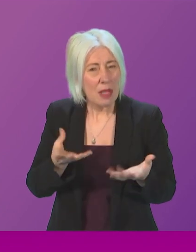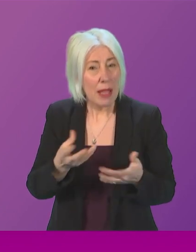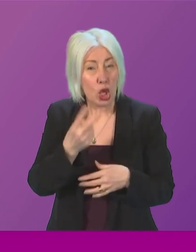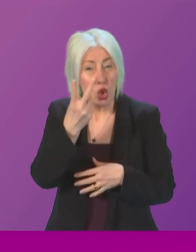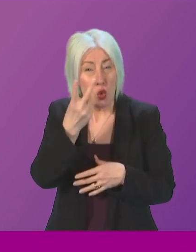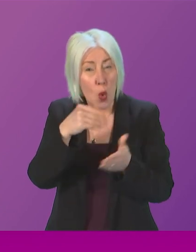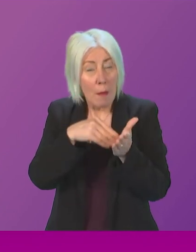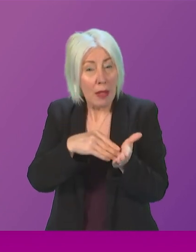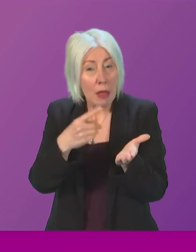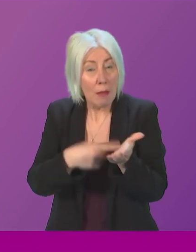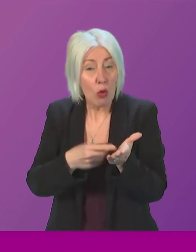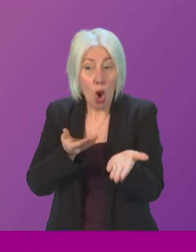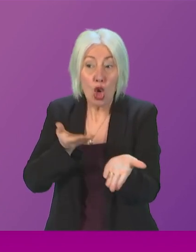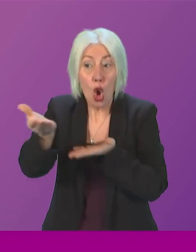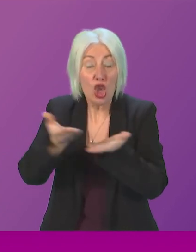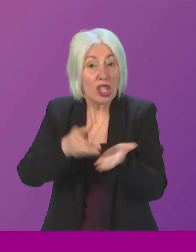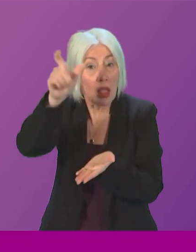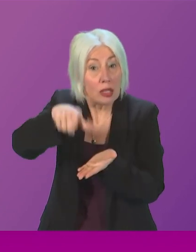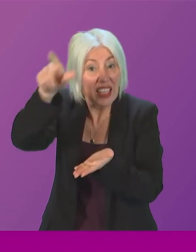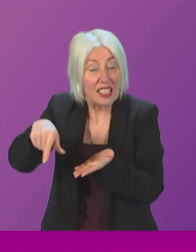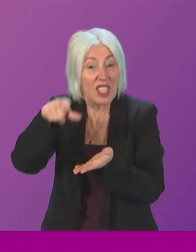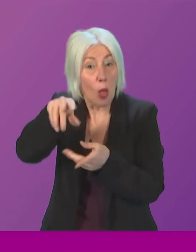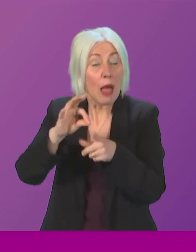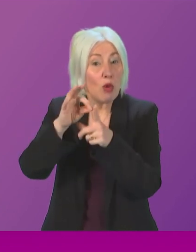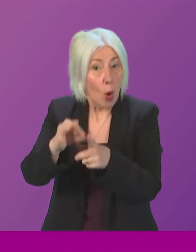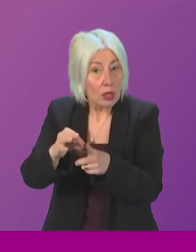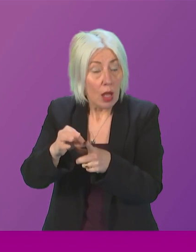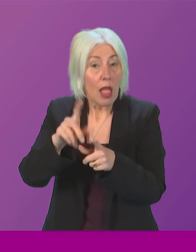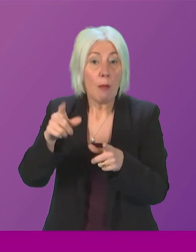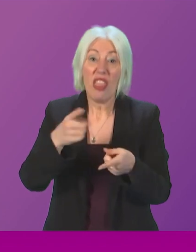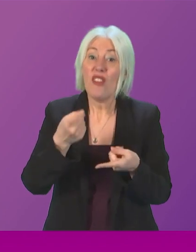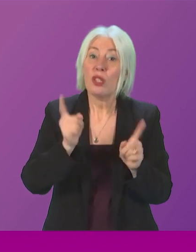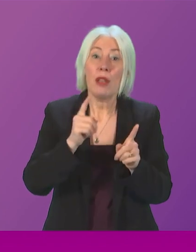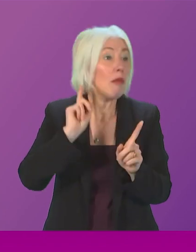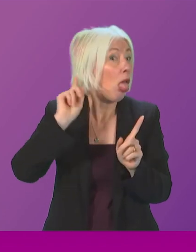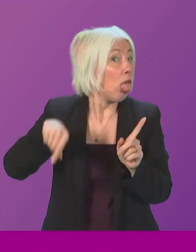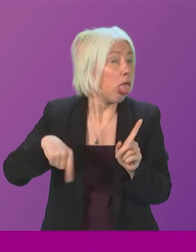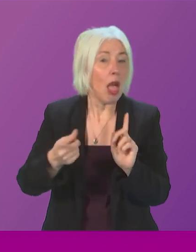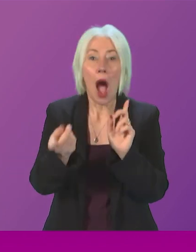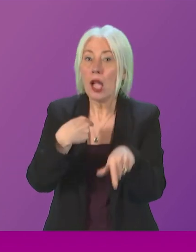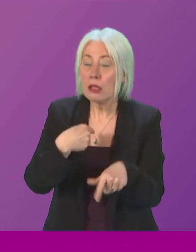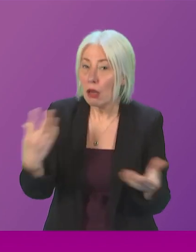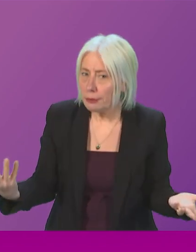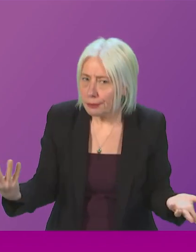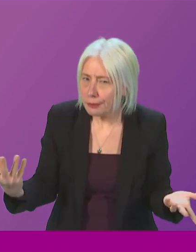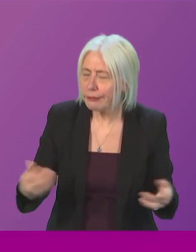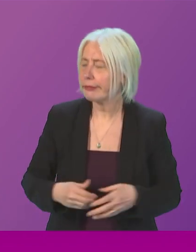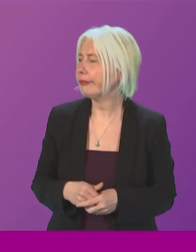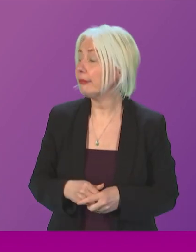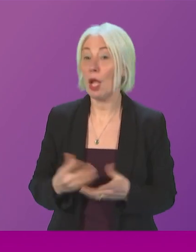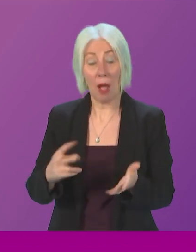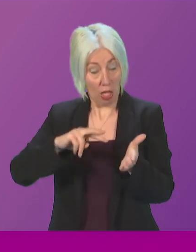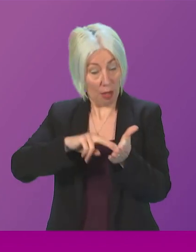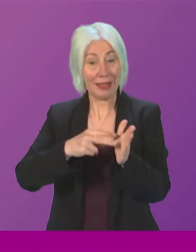million on consultants on this proposal that the First Minister failed to address in his answer. But these plans